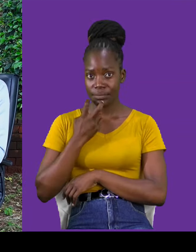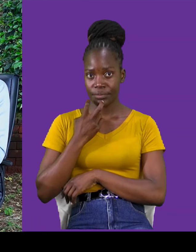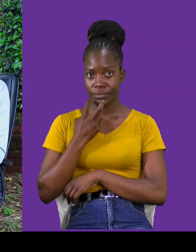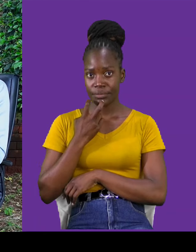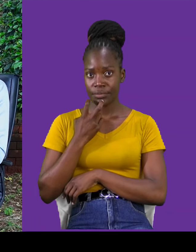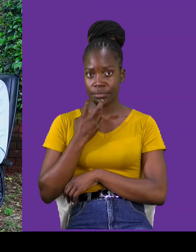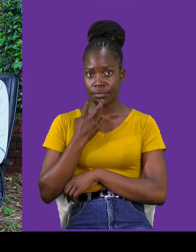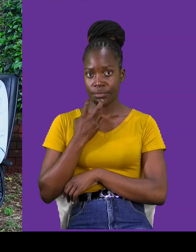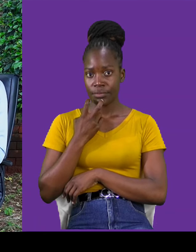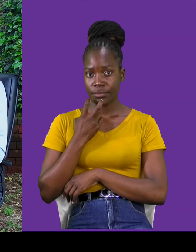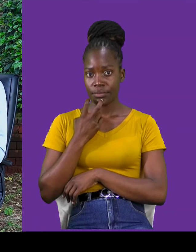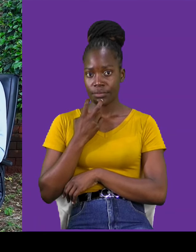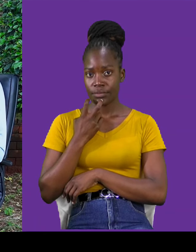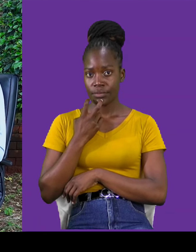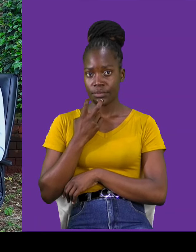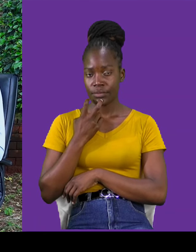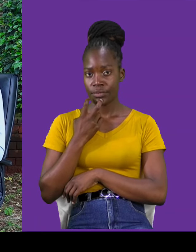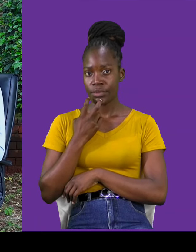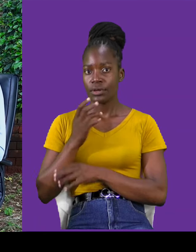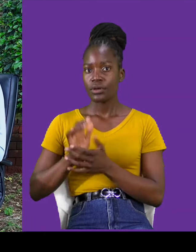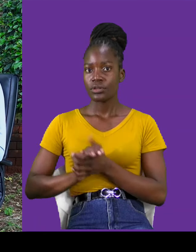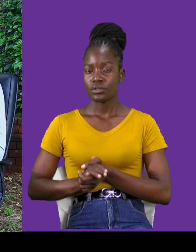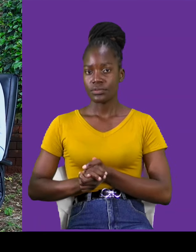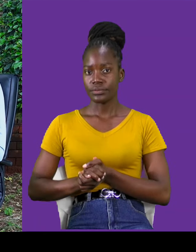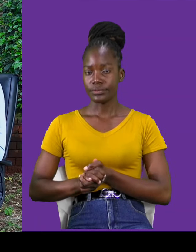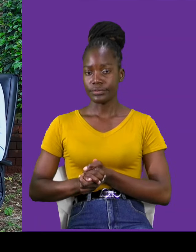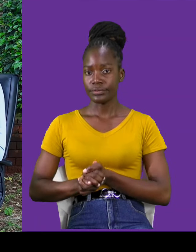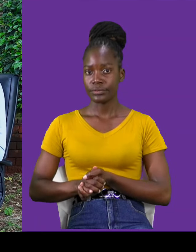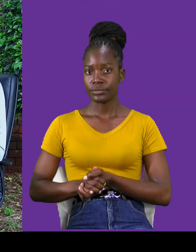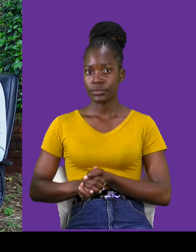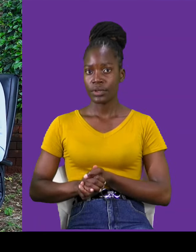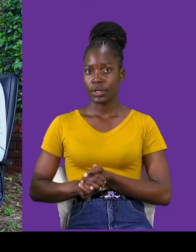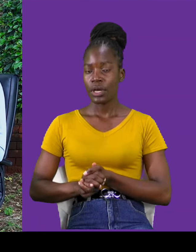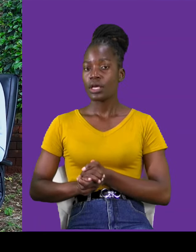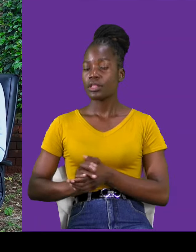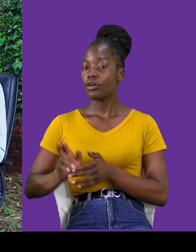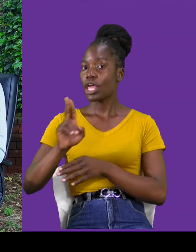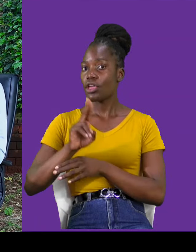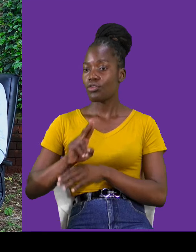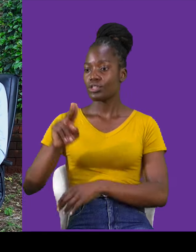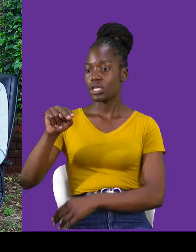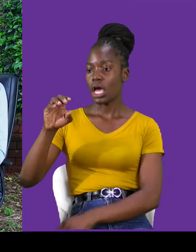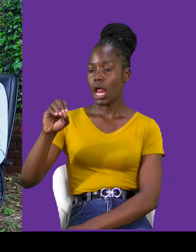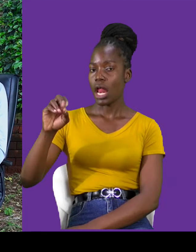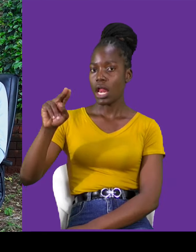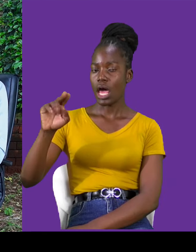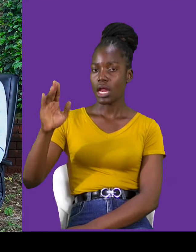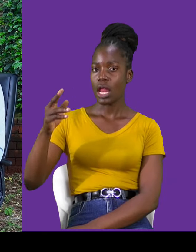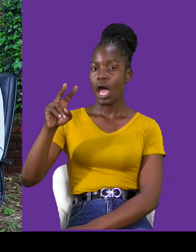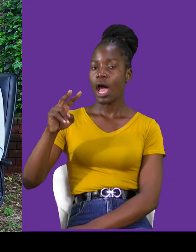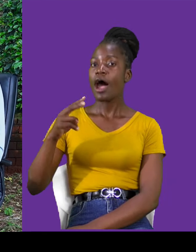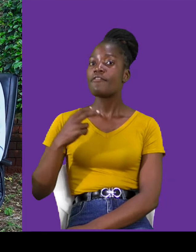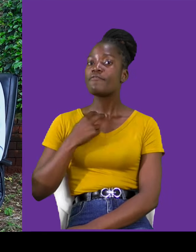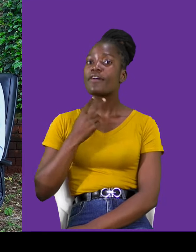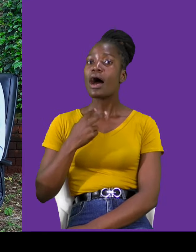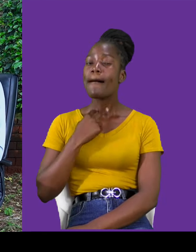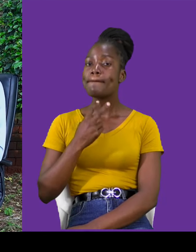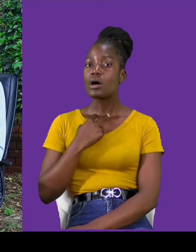the non-verbal cues, that is what they really use to drive a point home. So, for them,